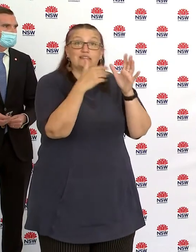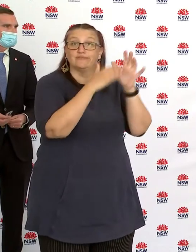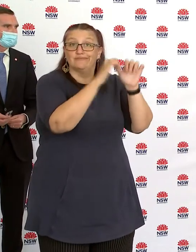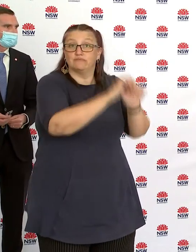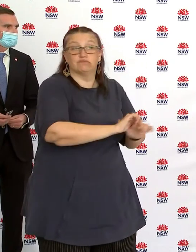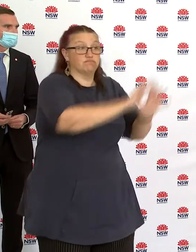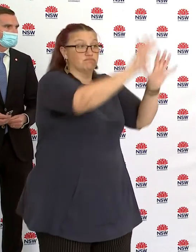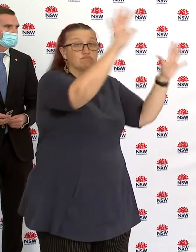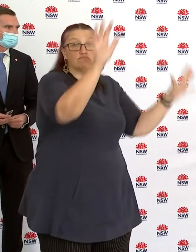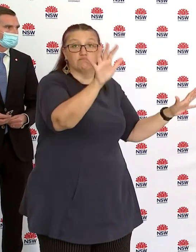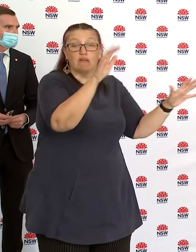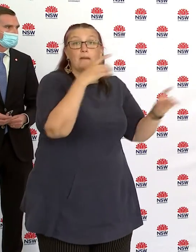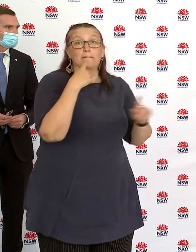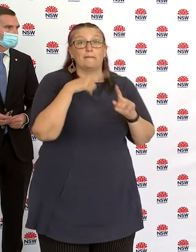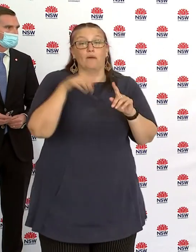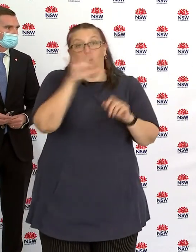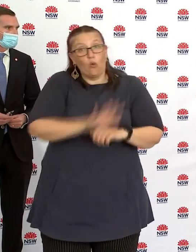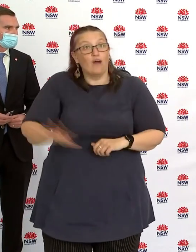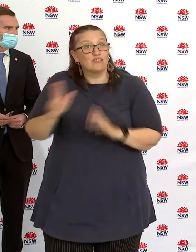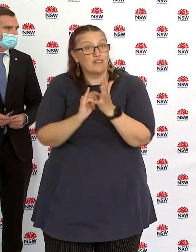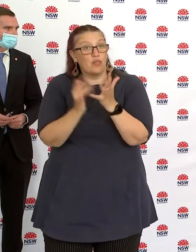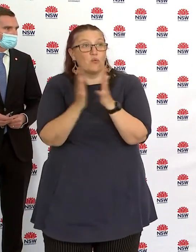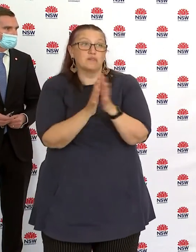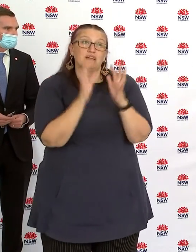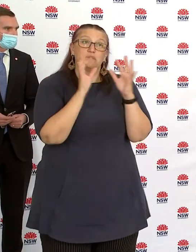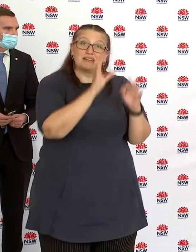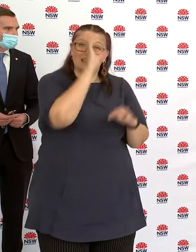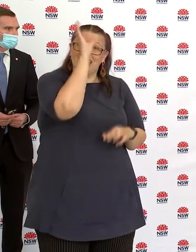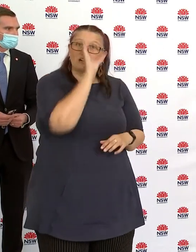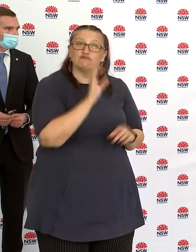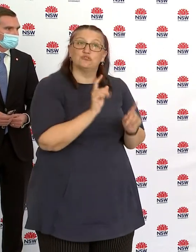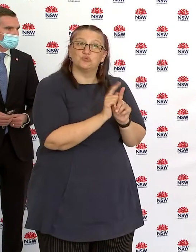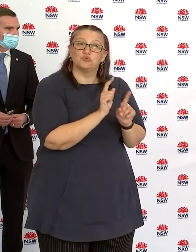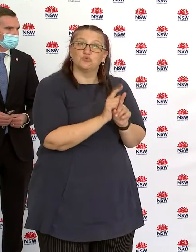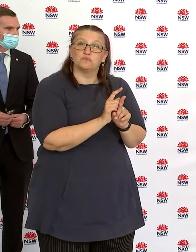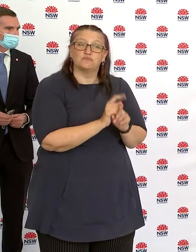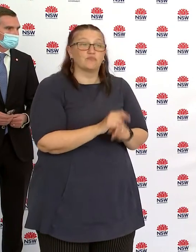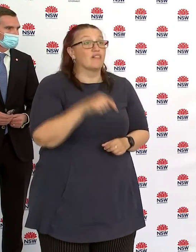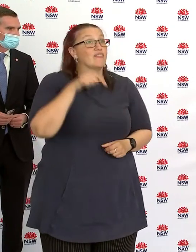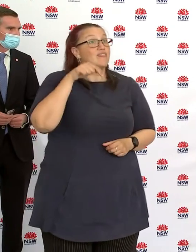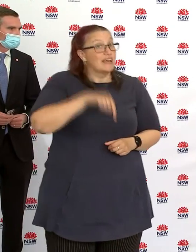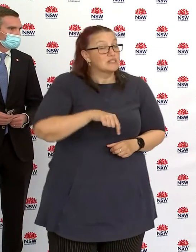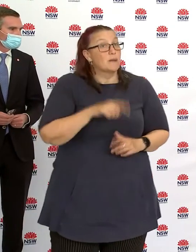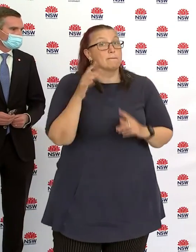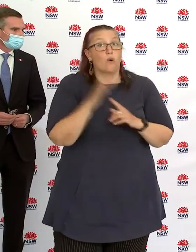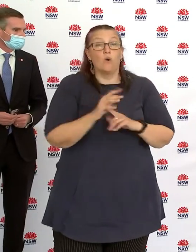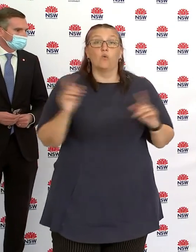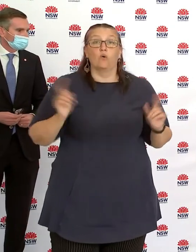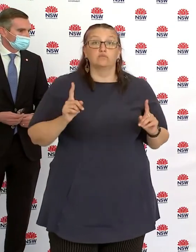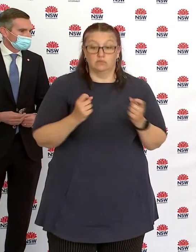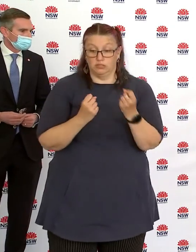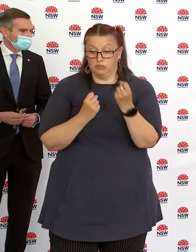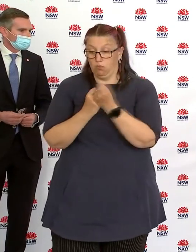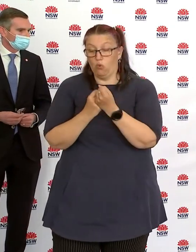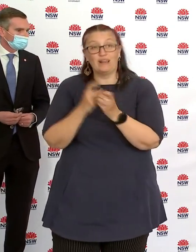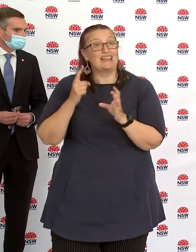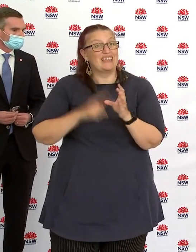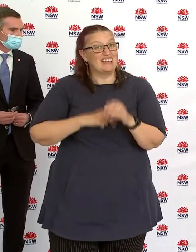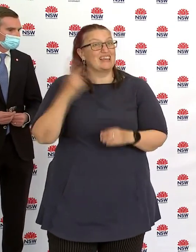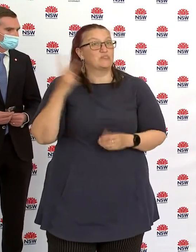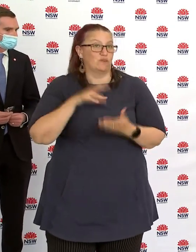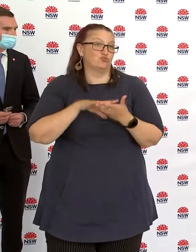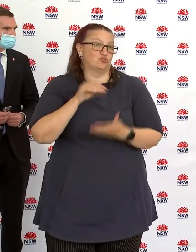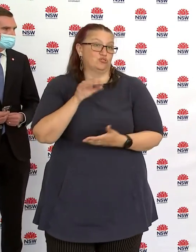regional rural New South Wales and the state. So that is the first point that I must make, that this is about supporting year 12 students in those eight LGAs,